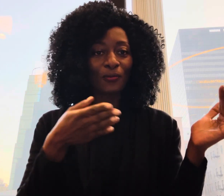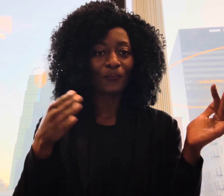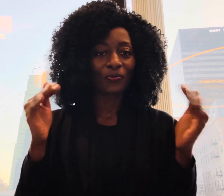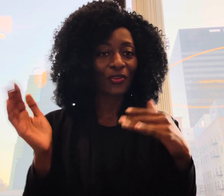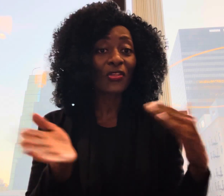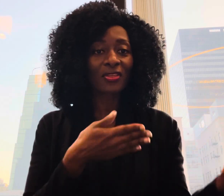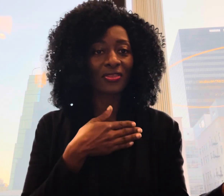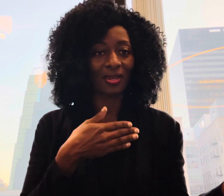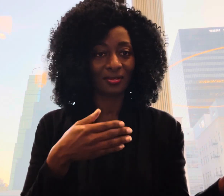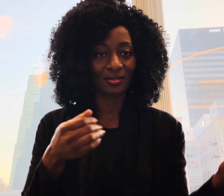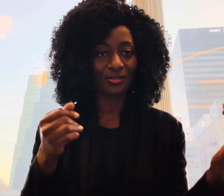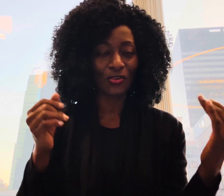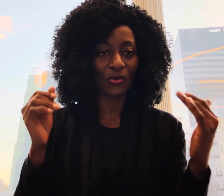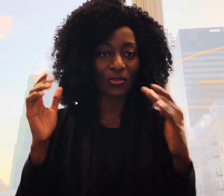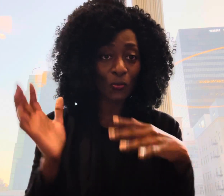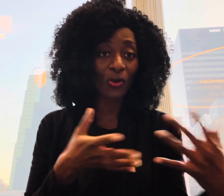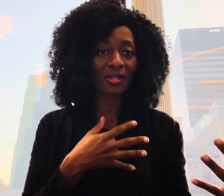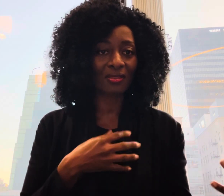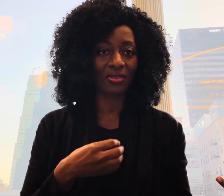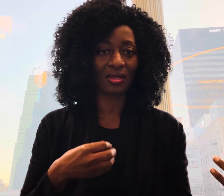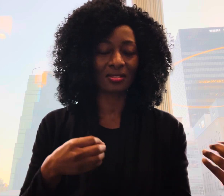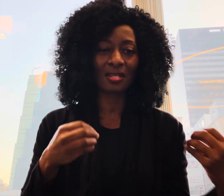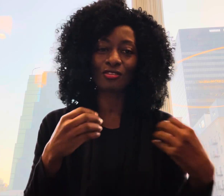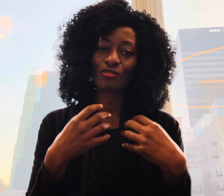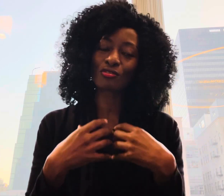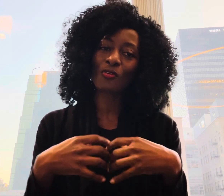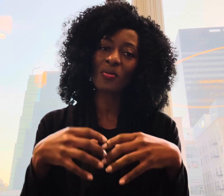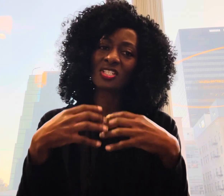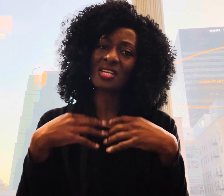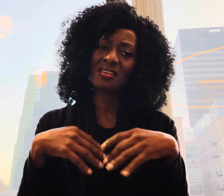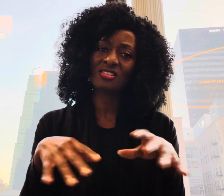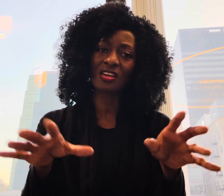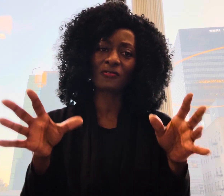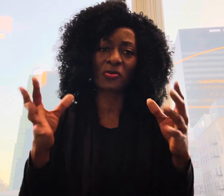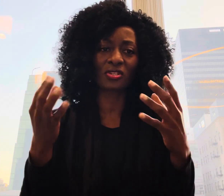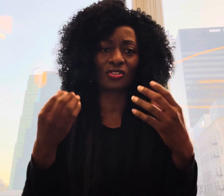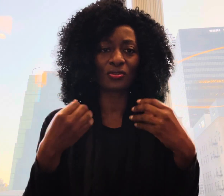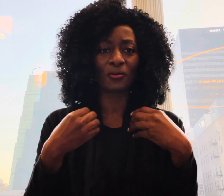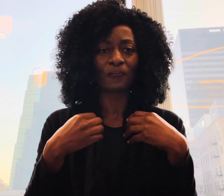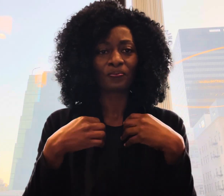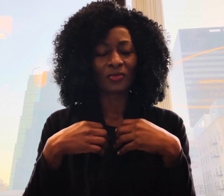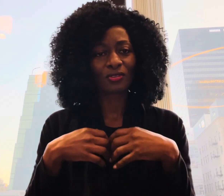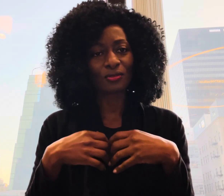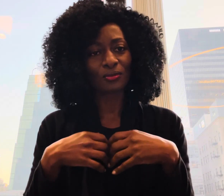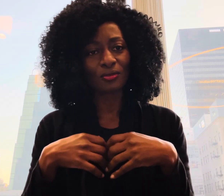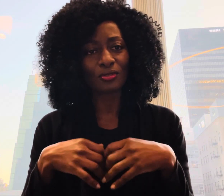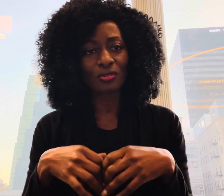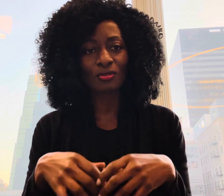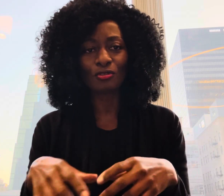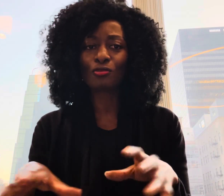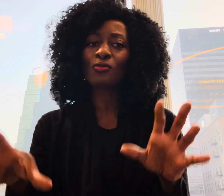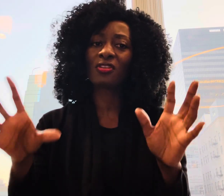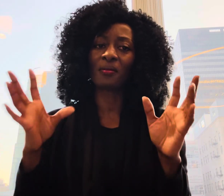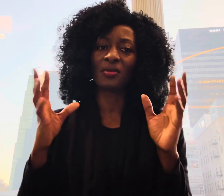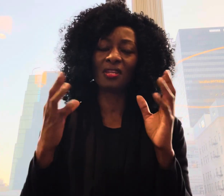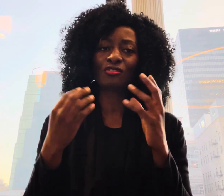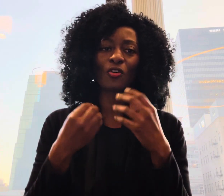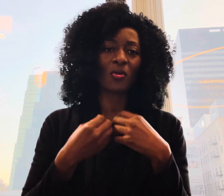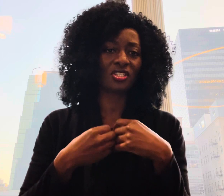other things you know the worldly things it is so much easier for us to to do them it is so much